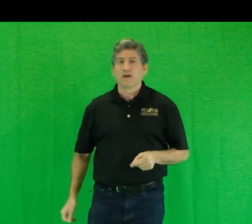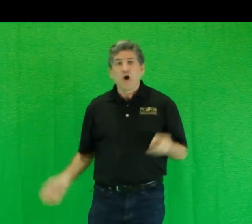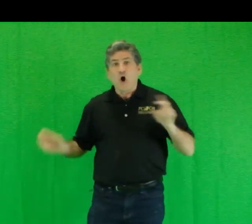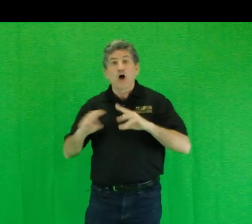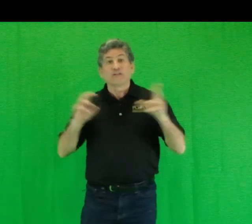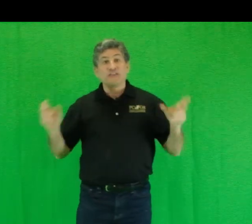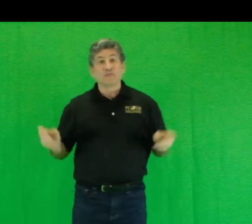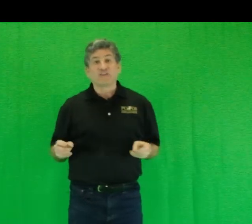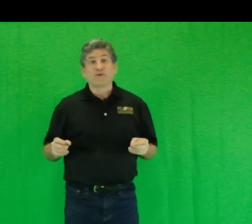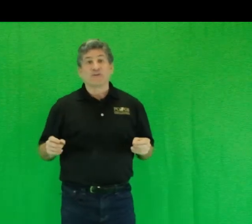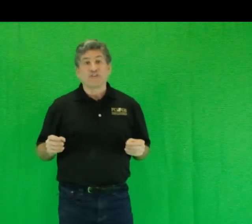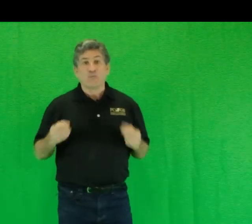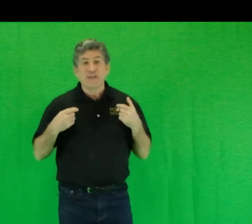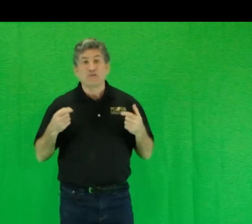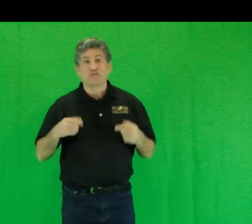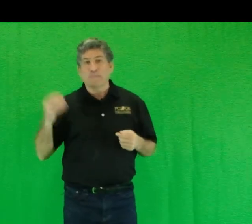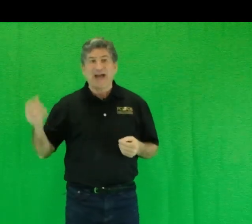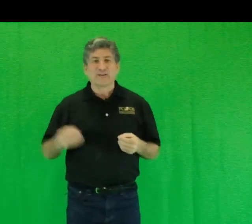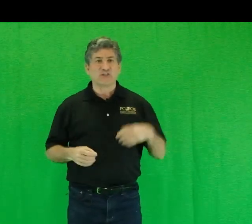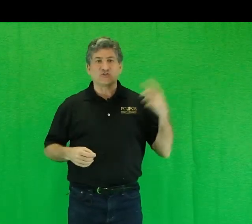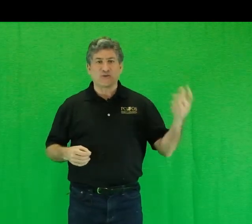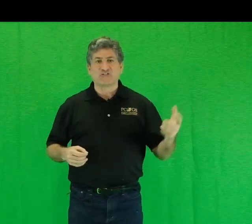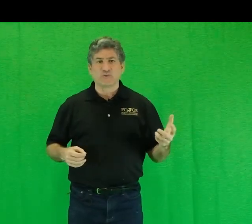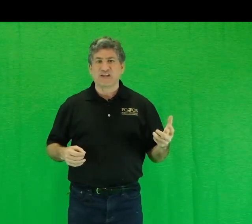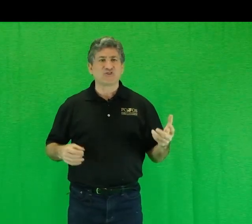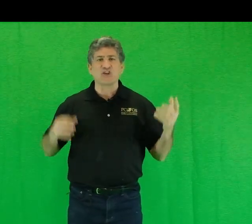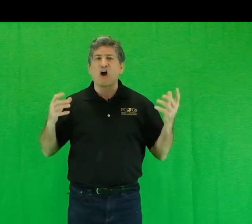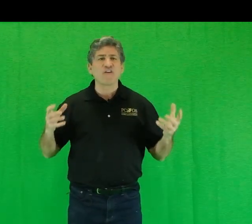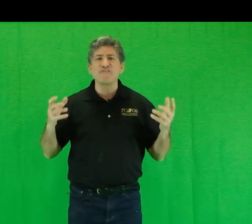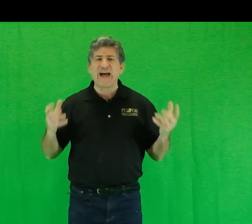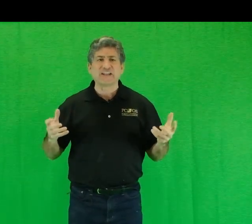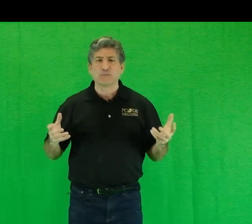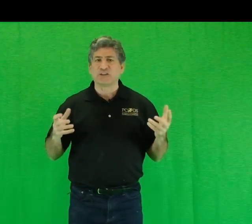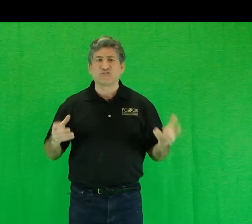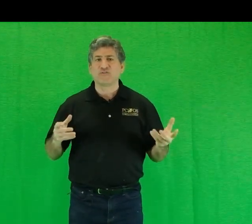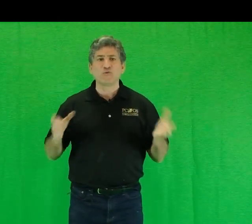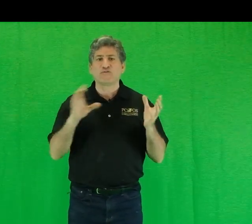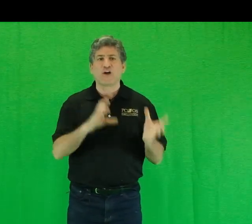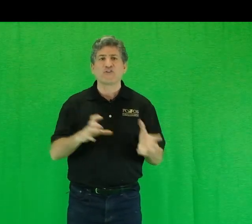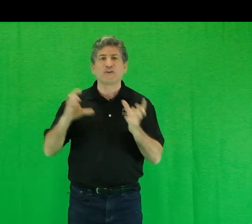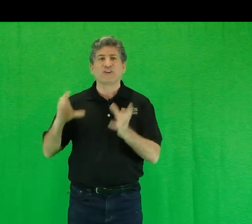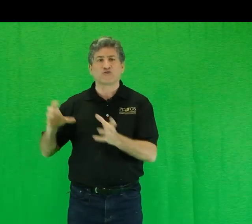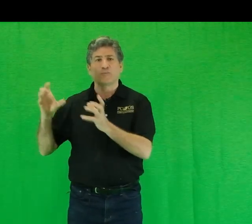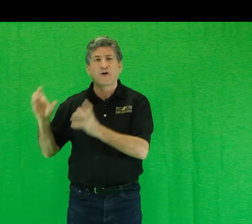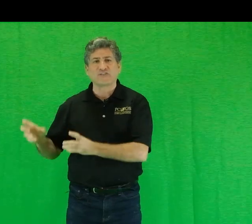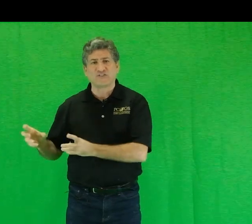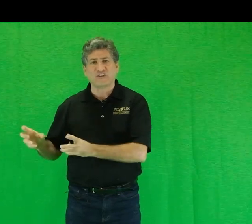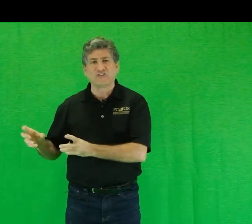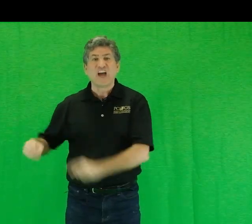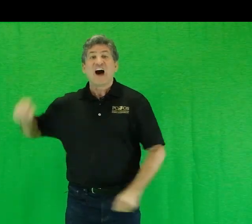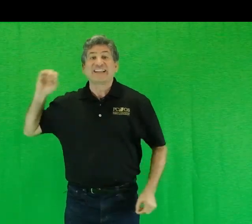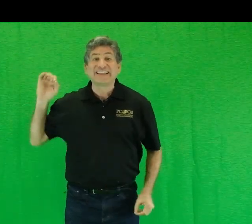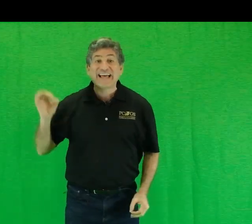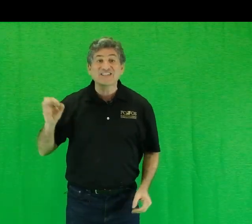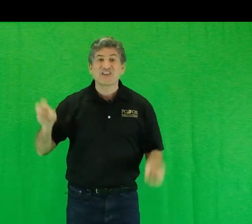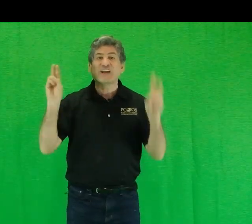All of these materials that we use for packaging and transportation are valuable as food for other industrial processes, unless they're